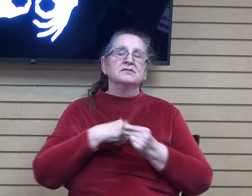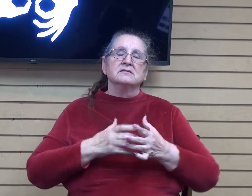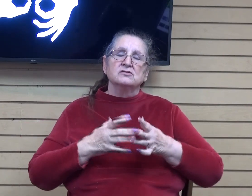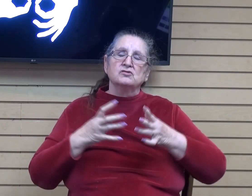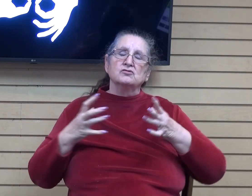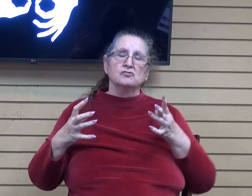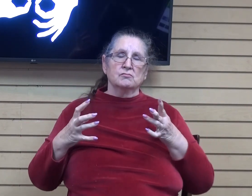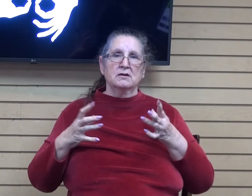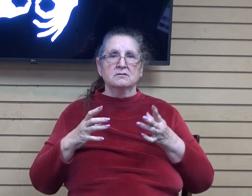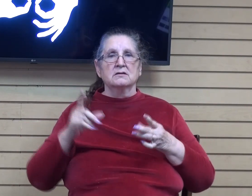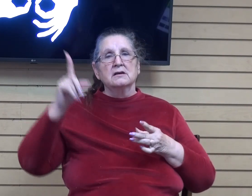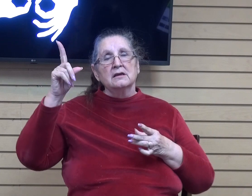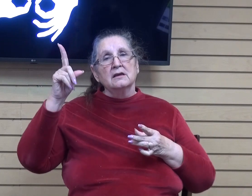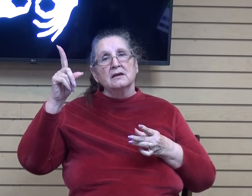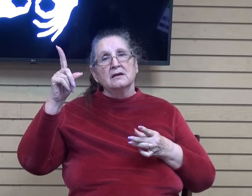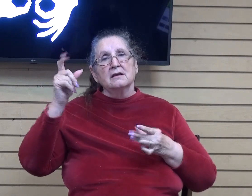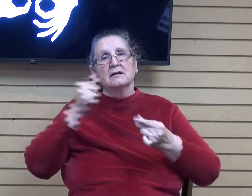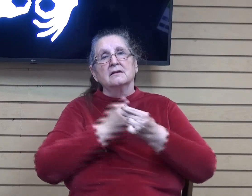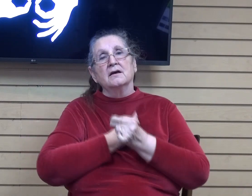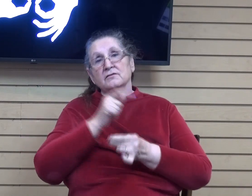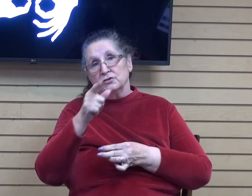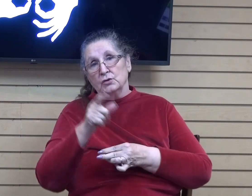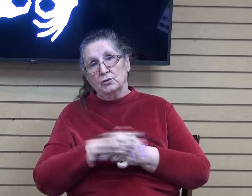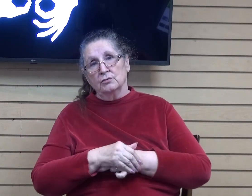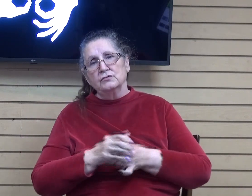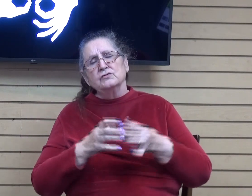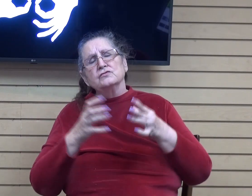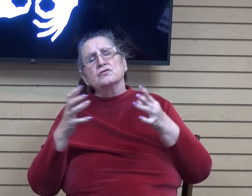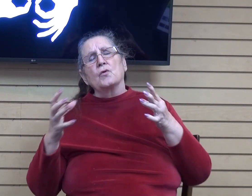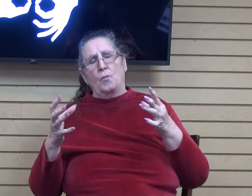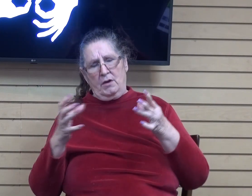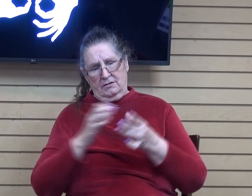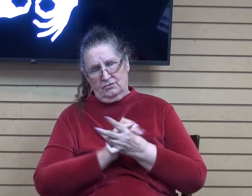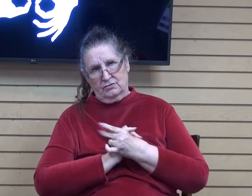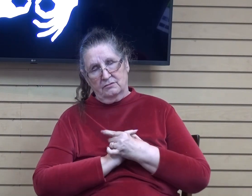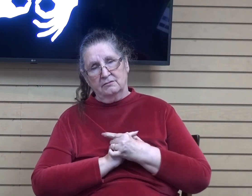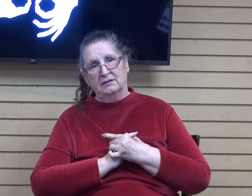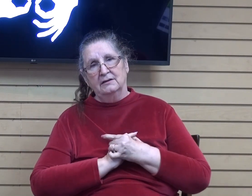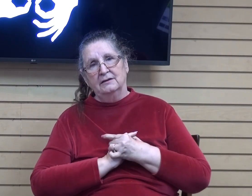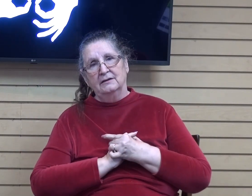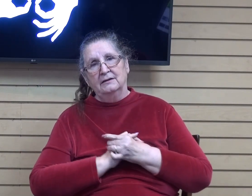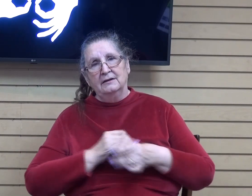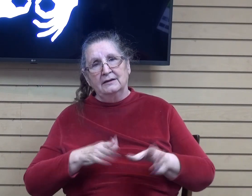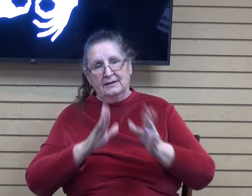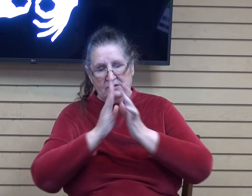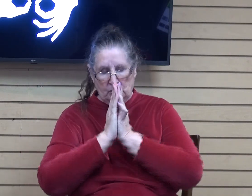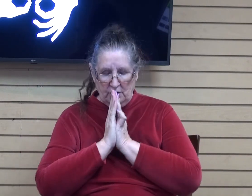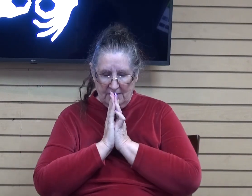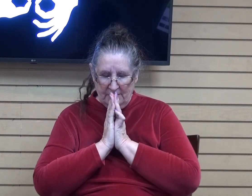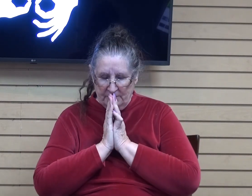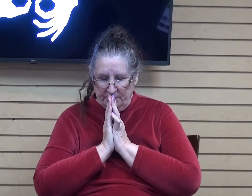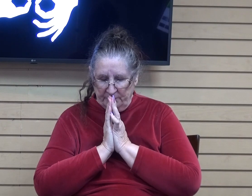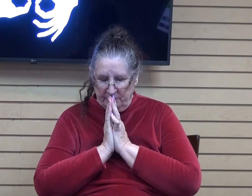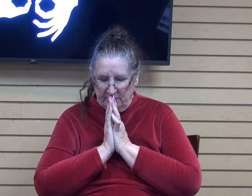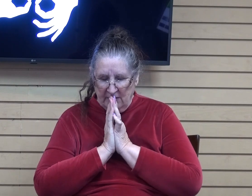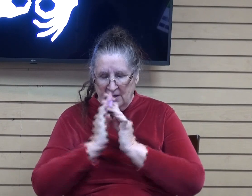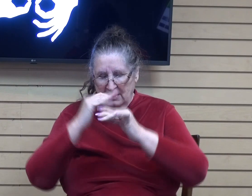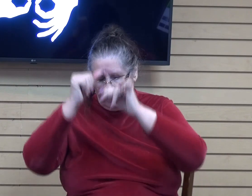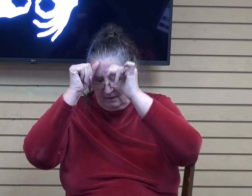he loves you so much let's pray heavenly father god we do